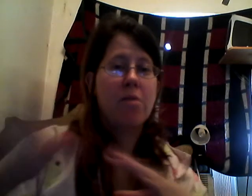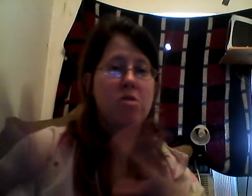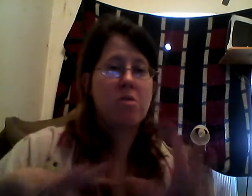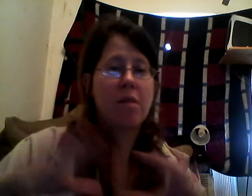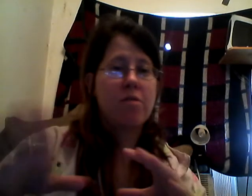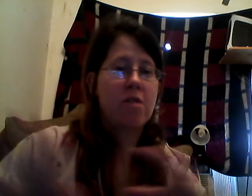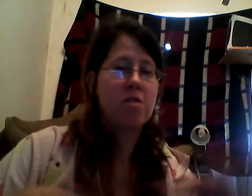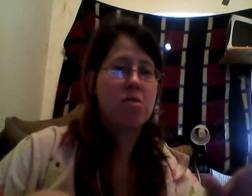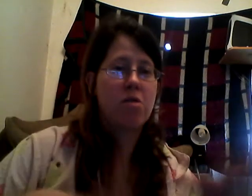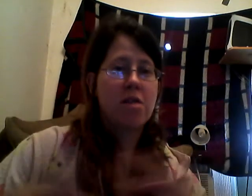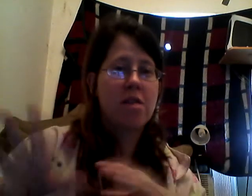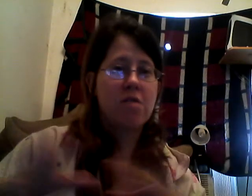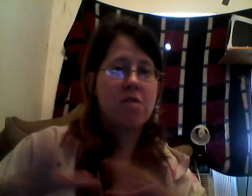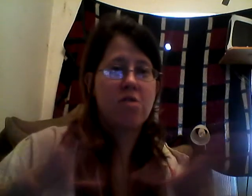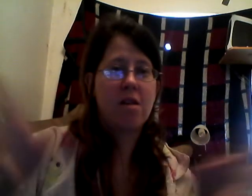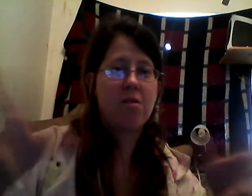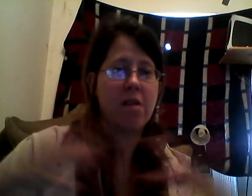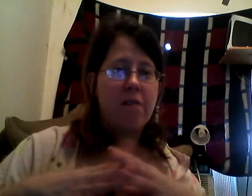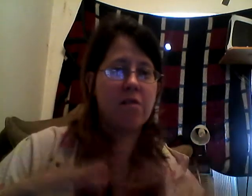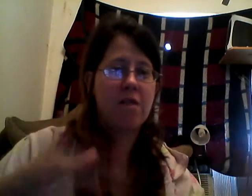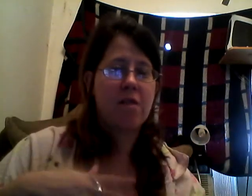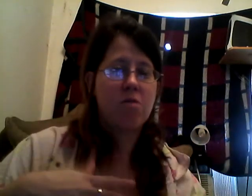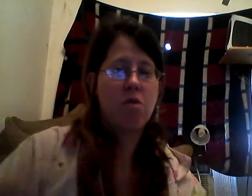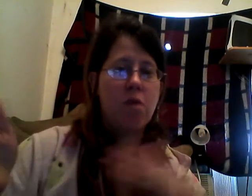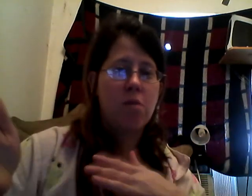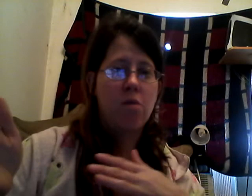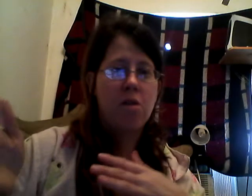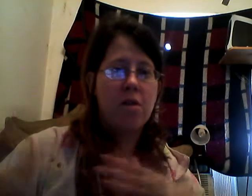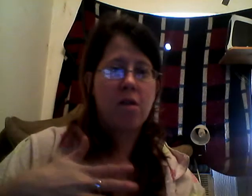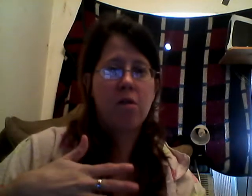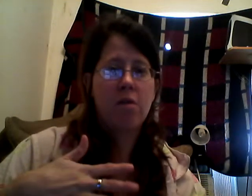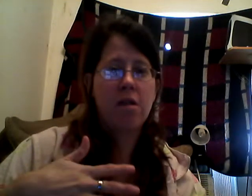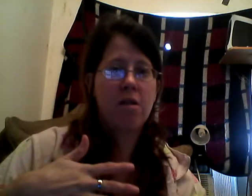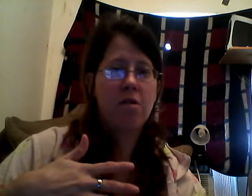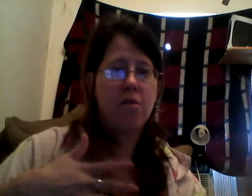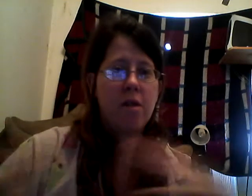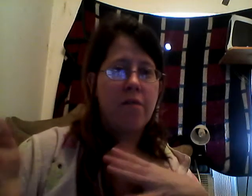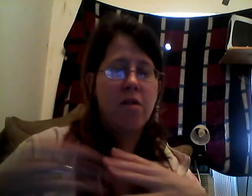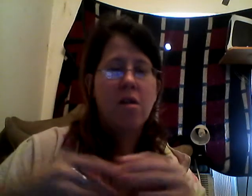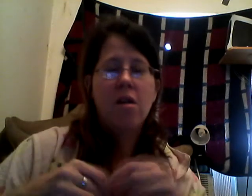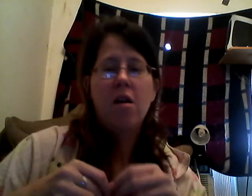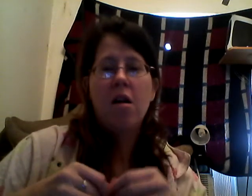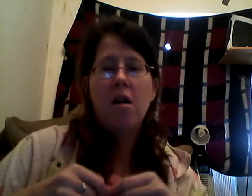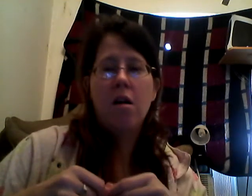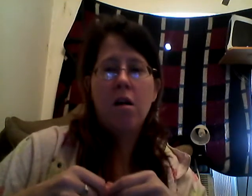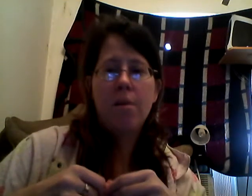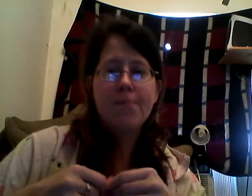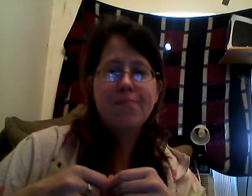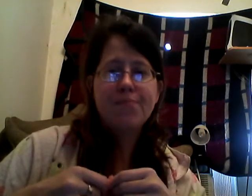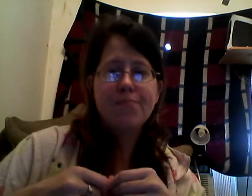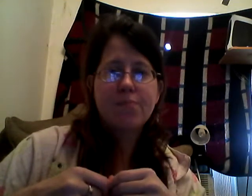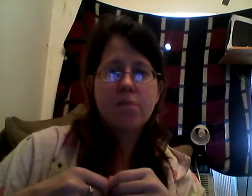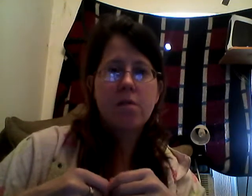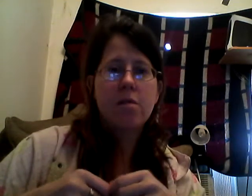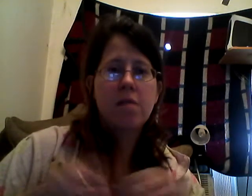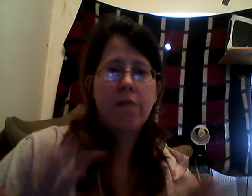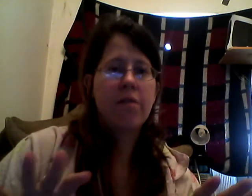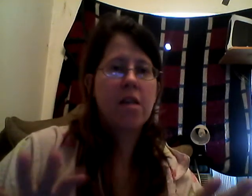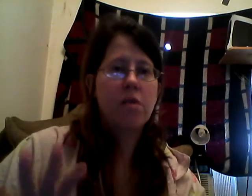so I'm going to have to try to Soarin' and Test Track. We're going have to, like, go on one, and then go on the other, or whatever. Um, definitely the World